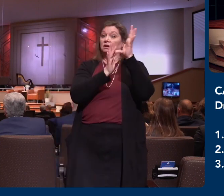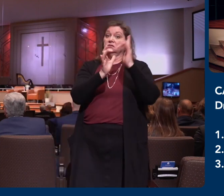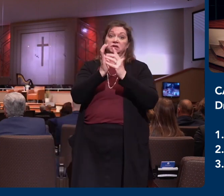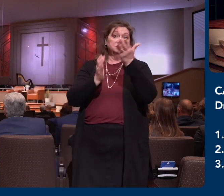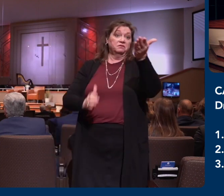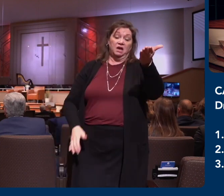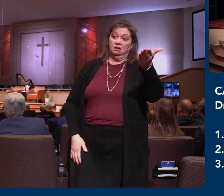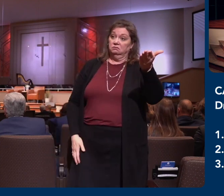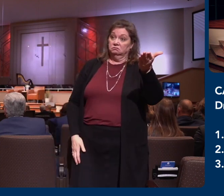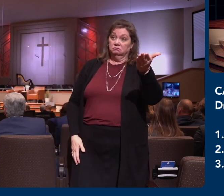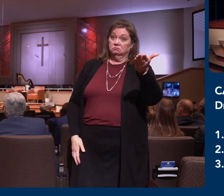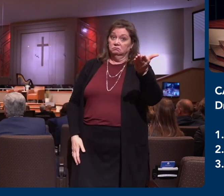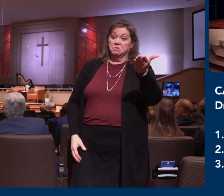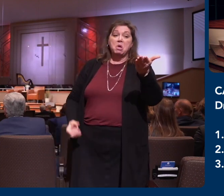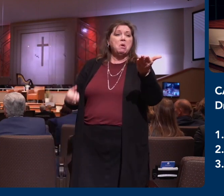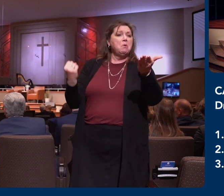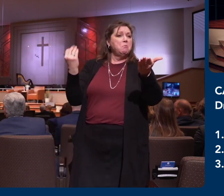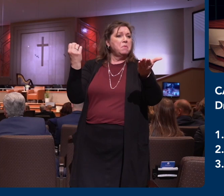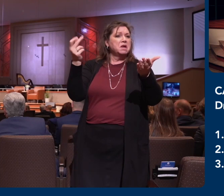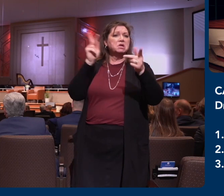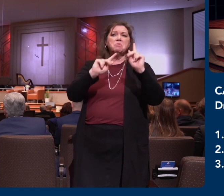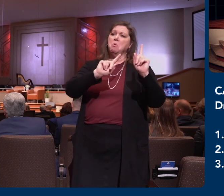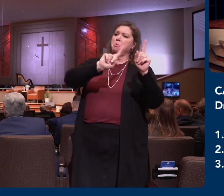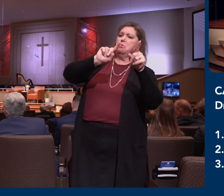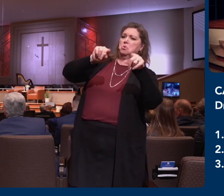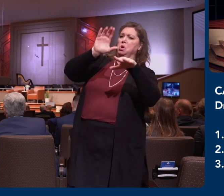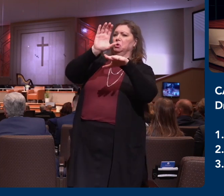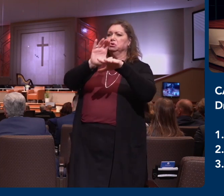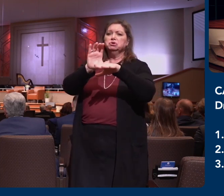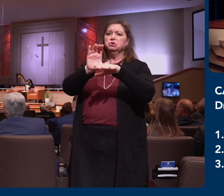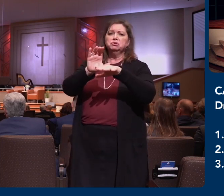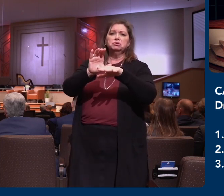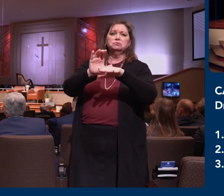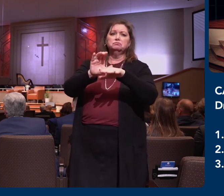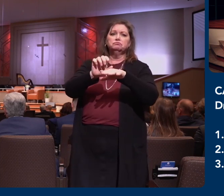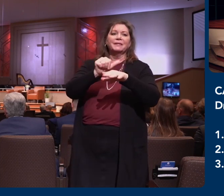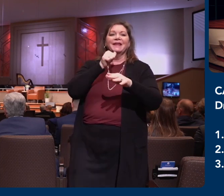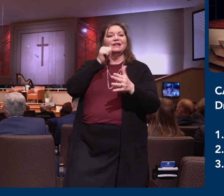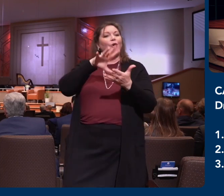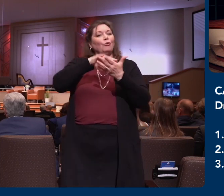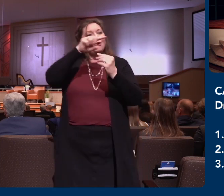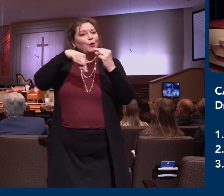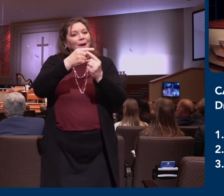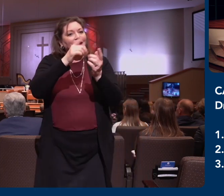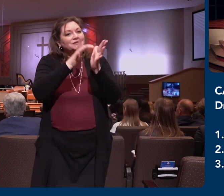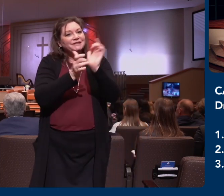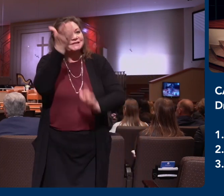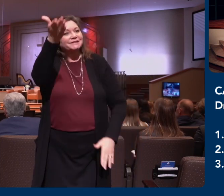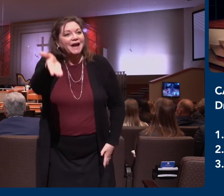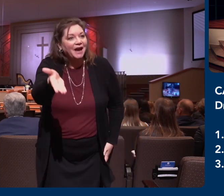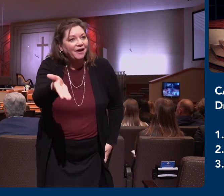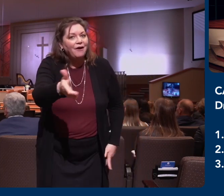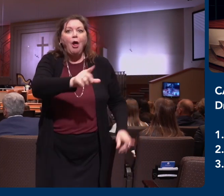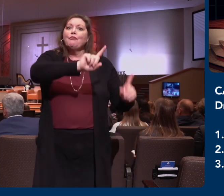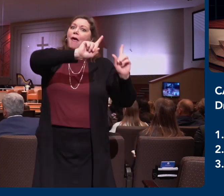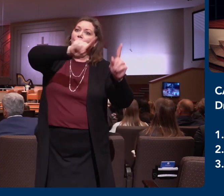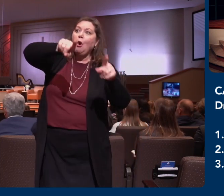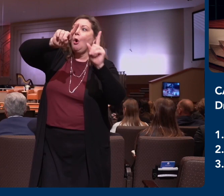Many people attend a church. Jesus isn't the priority. And if you, as the leader in that ministry, and you, as a